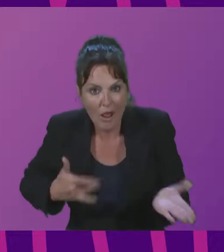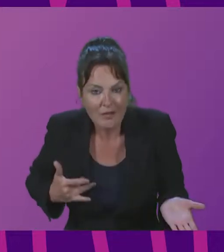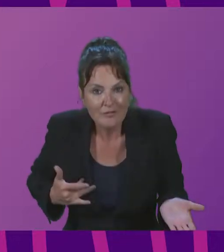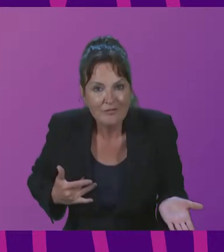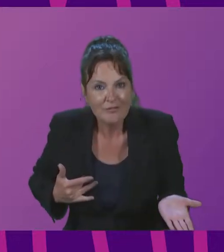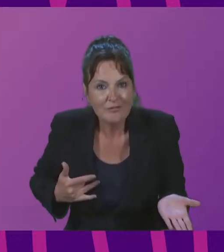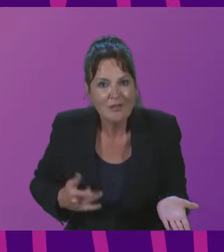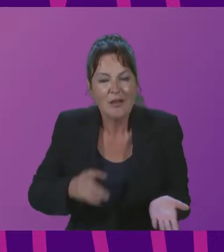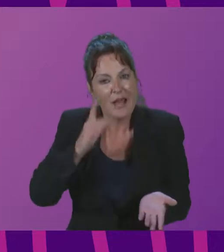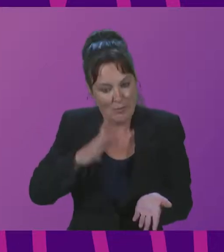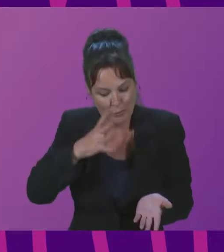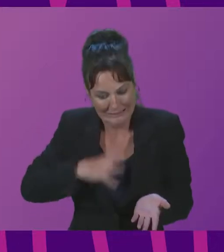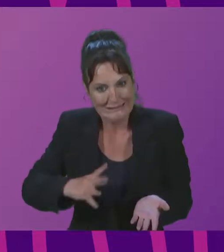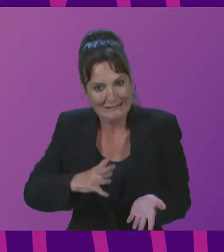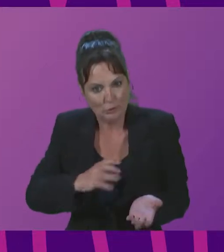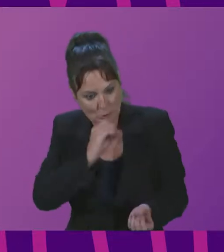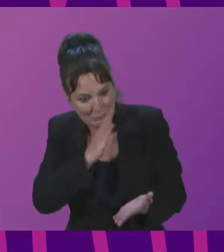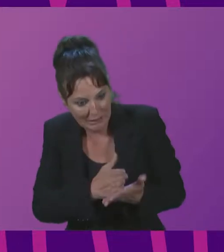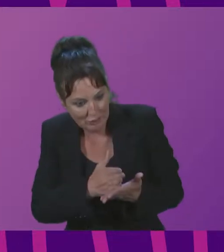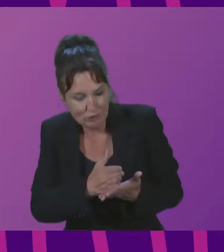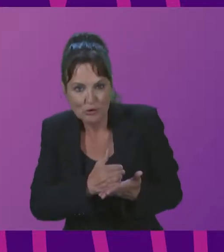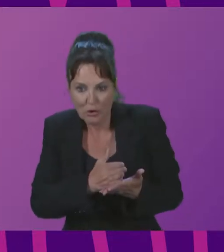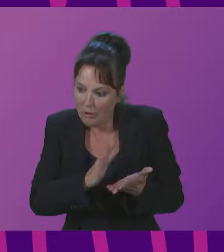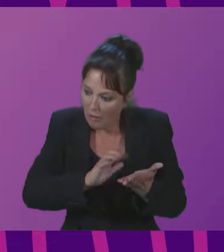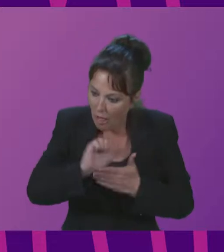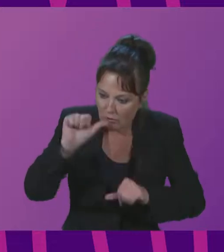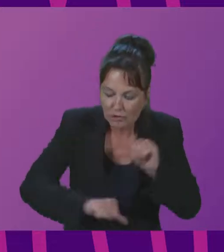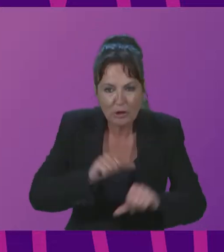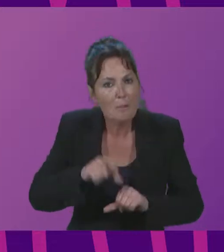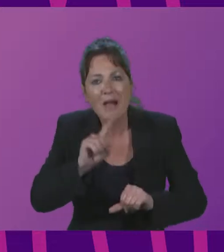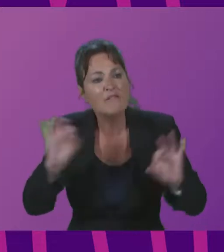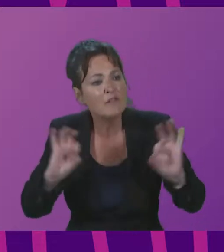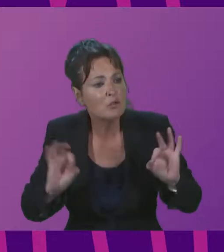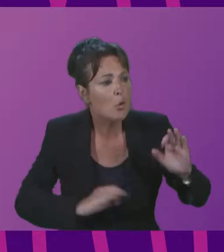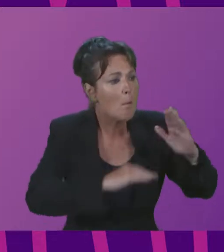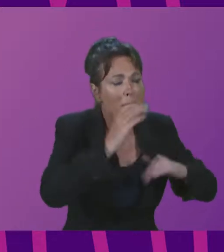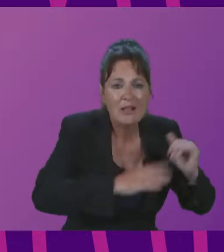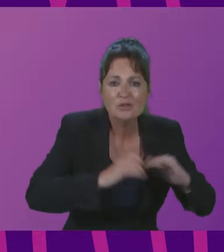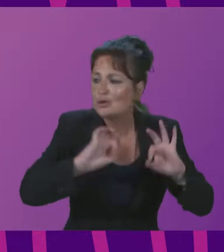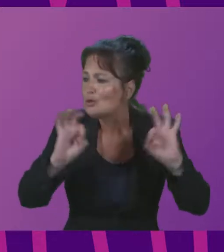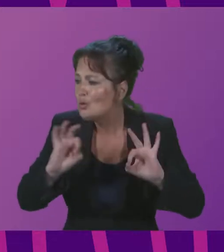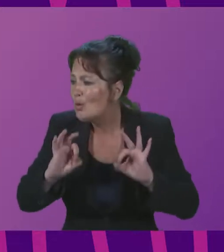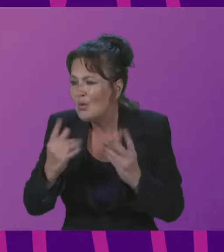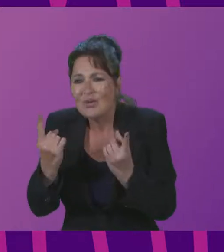life and need also to be governed and preserved. Without infrastructure, we cannot talk about the